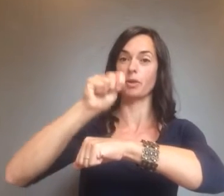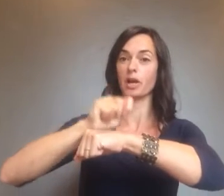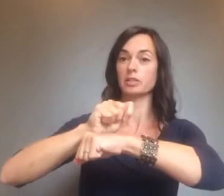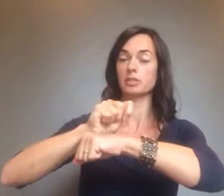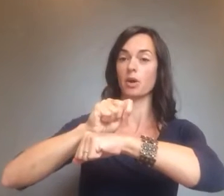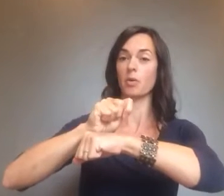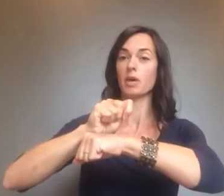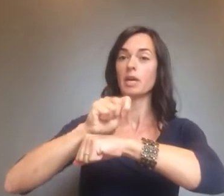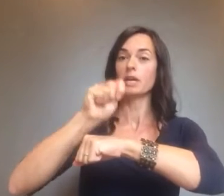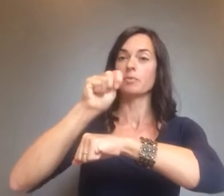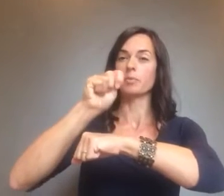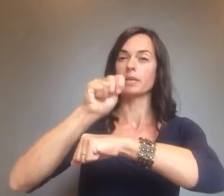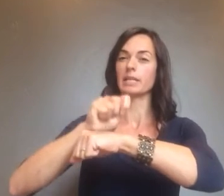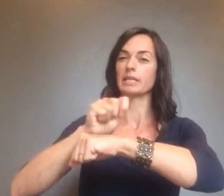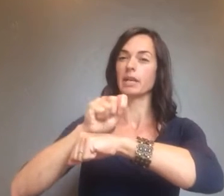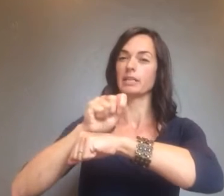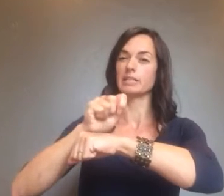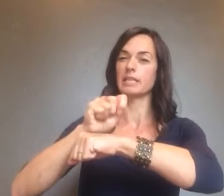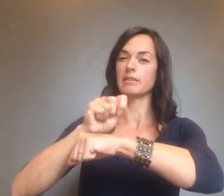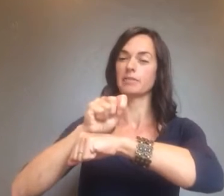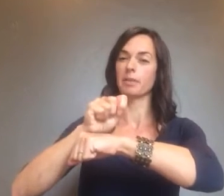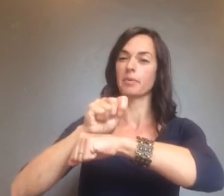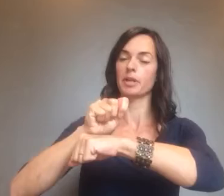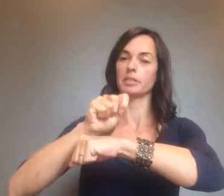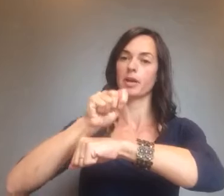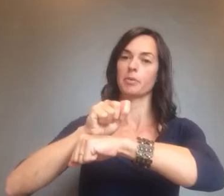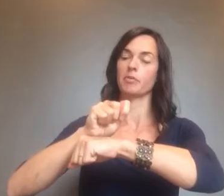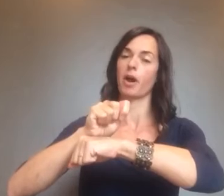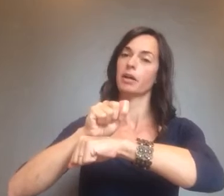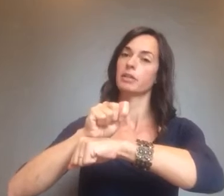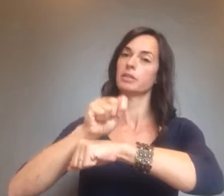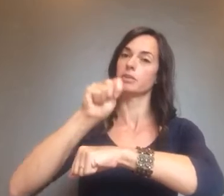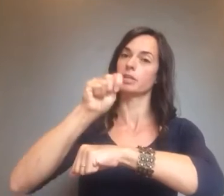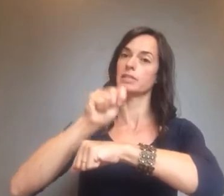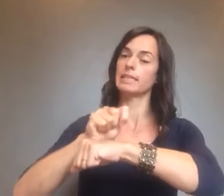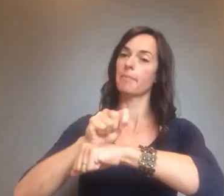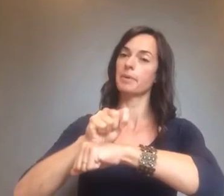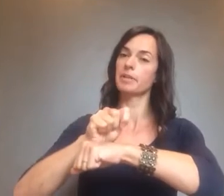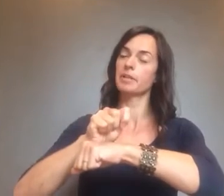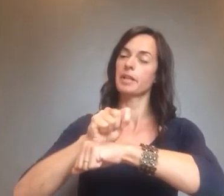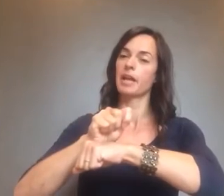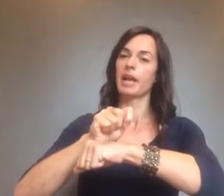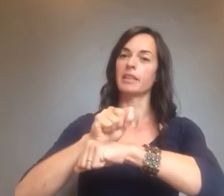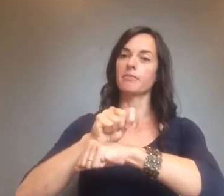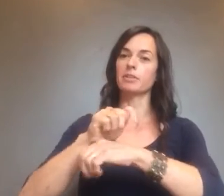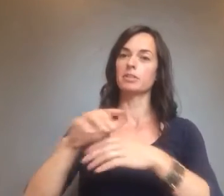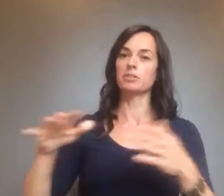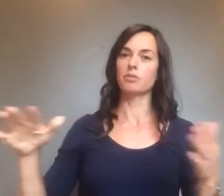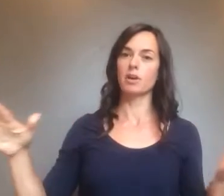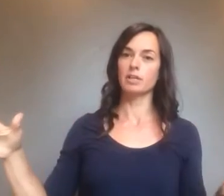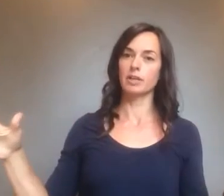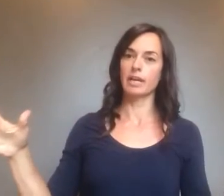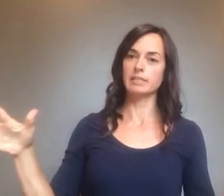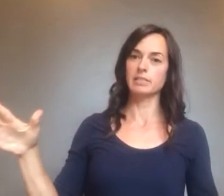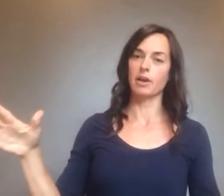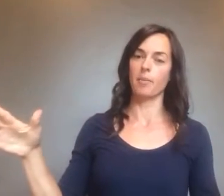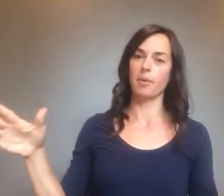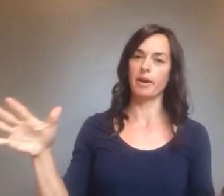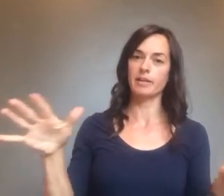the rock. So we put our T for temple on top of the rock. So here's temple. And then for destroyed, your hands start apart,